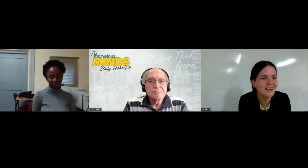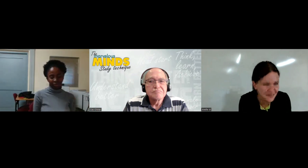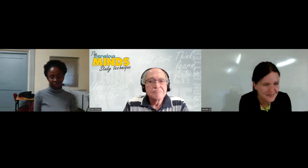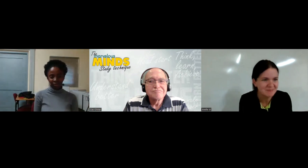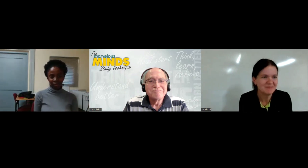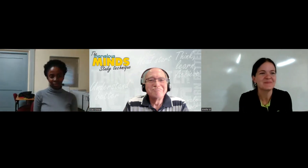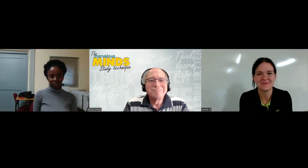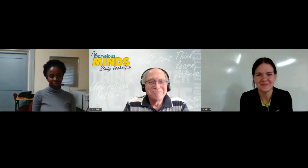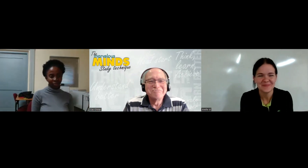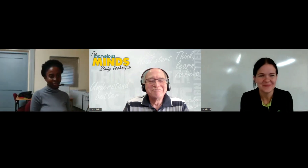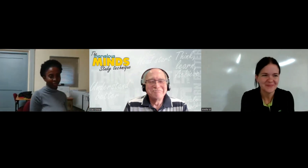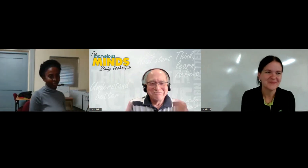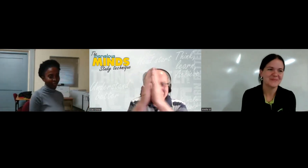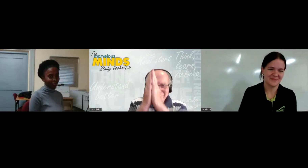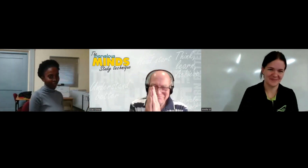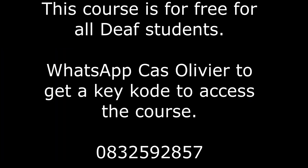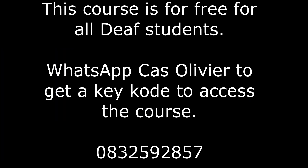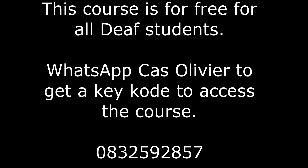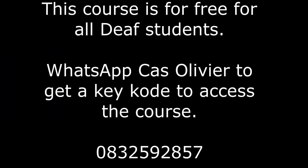cells